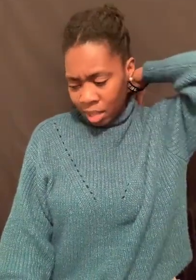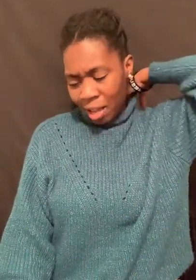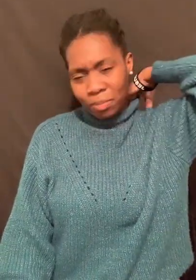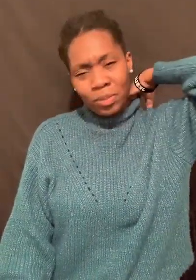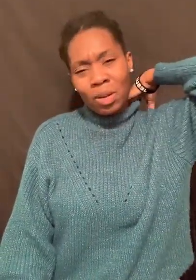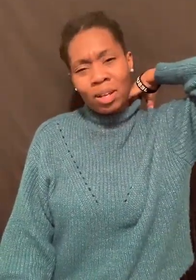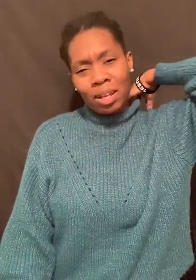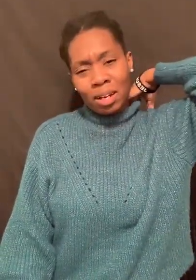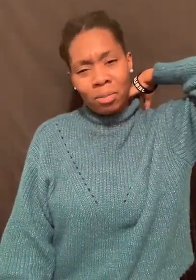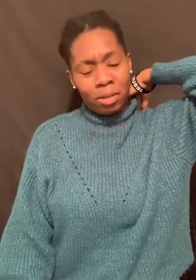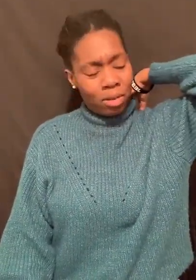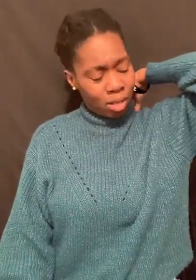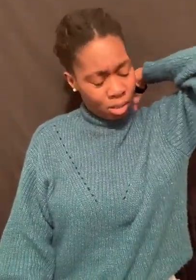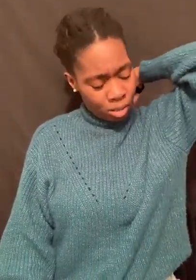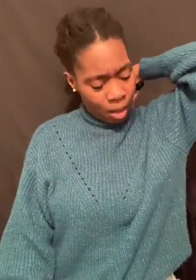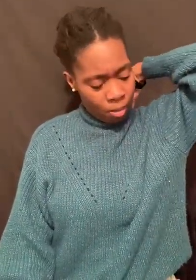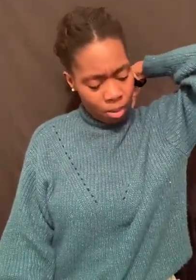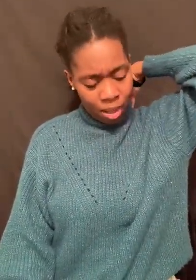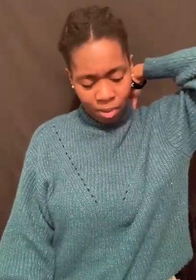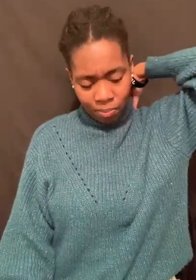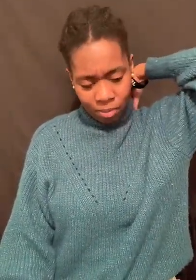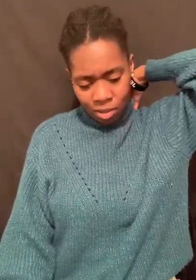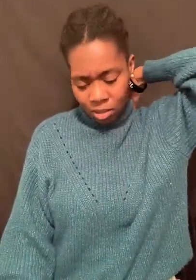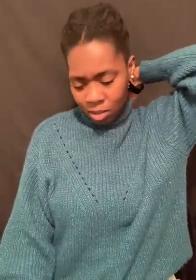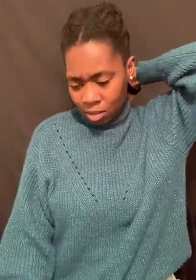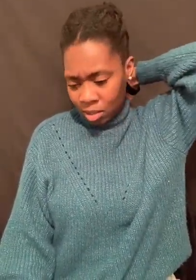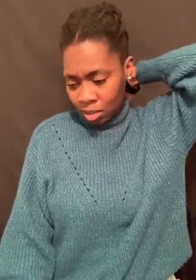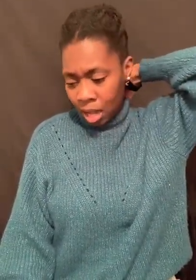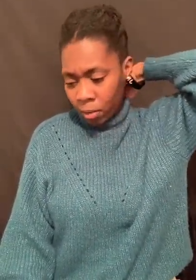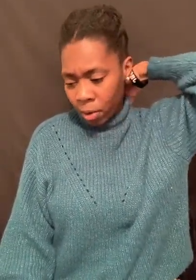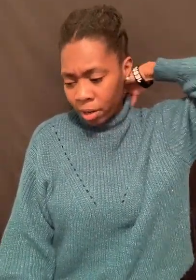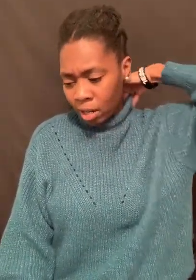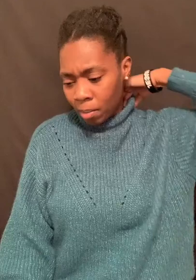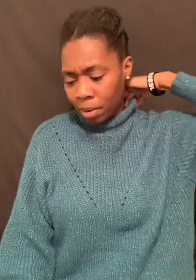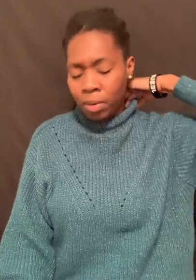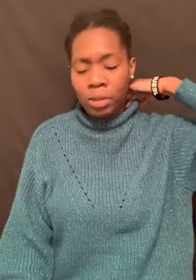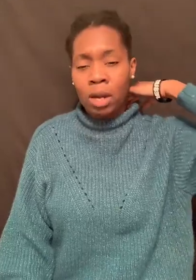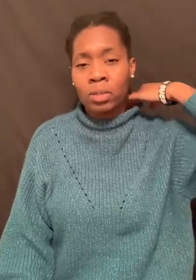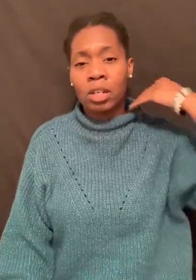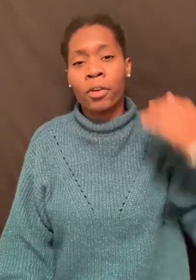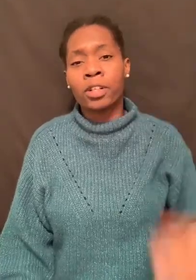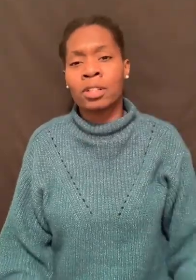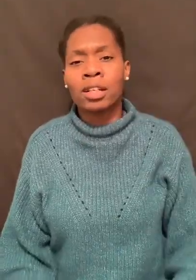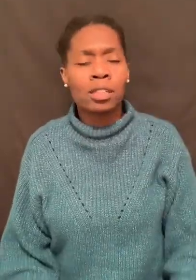this came. Go look it up. Go look up this Bible. I'm like, because it had the word in it. But I know it's a different translation.